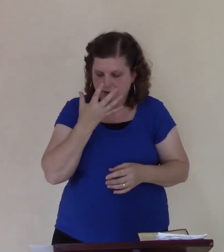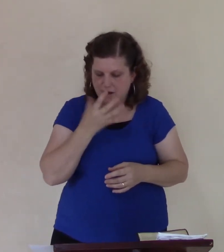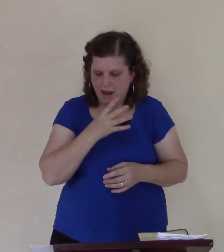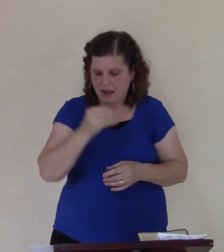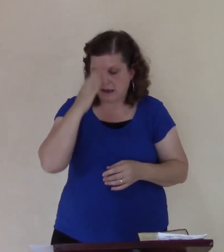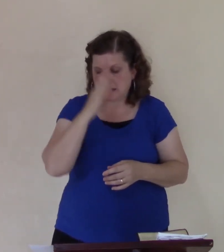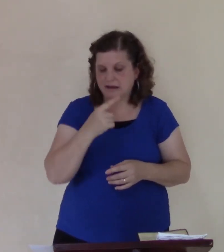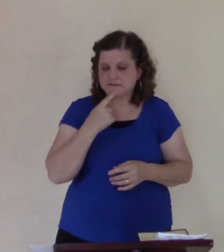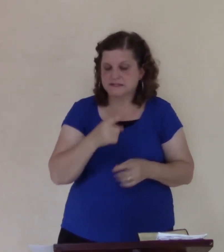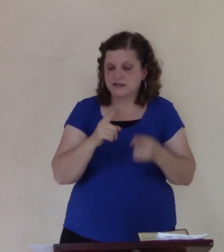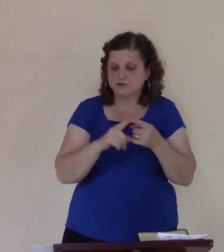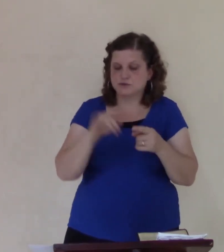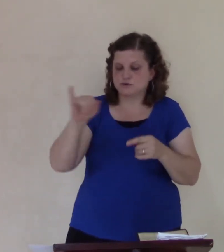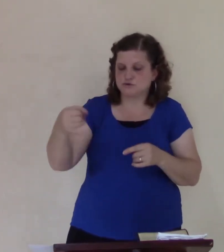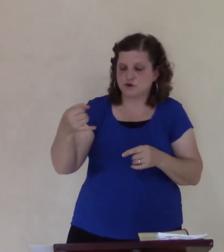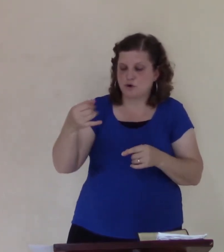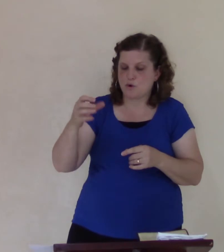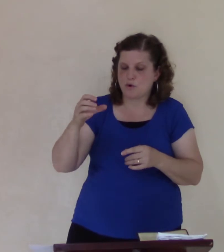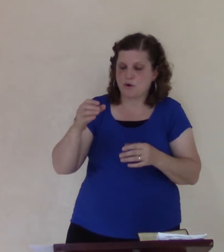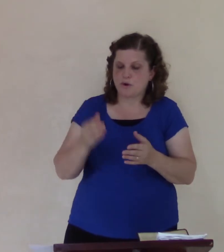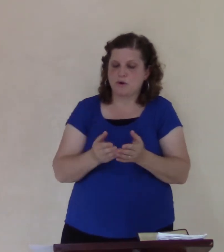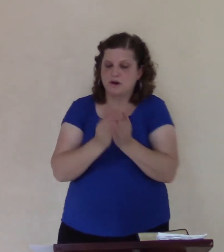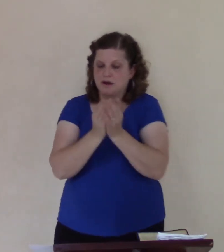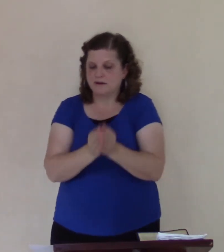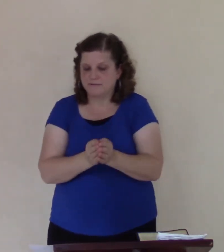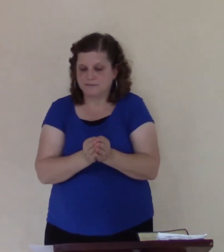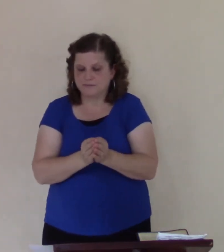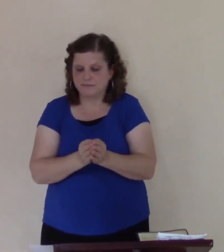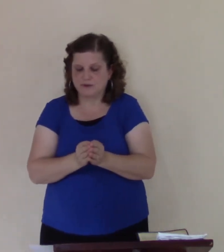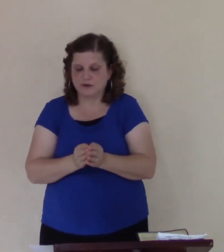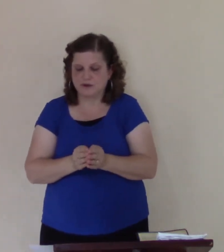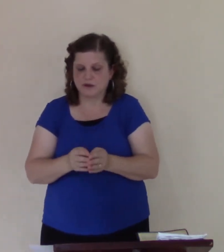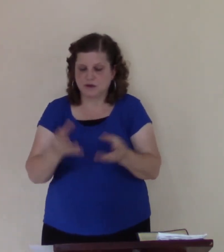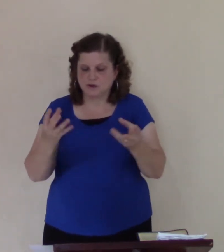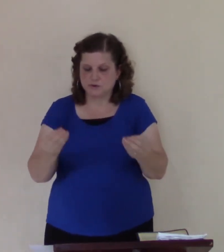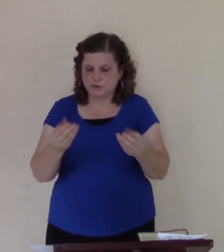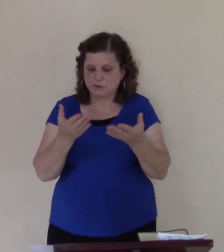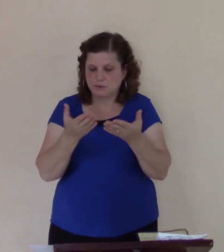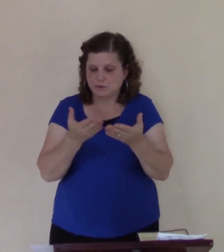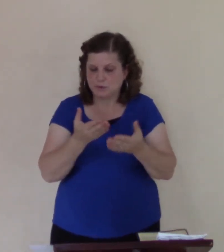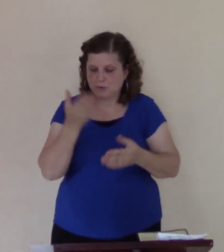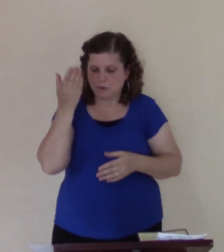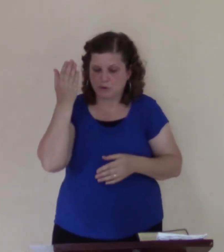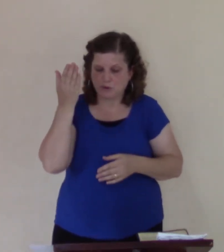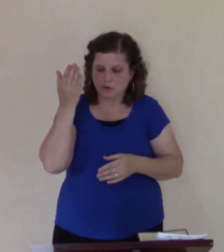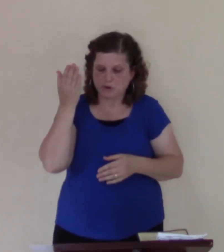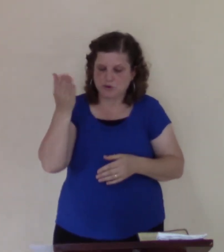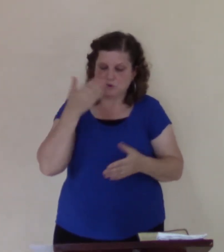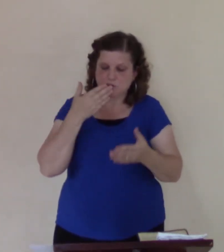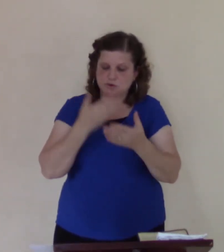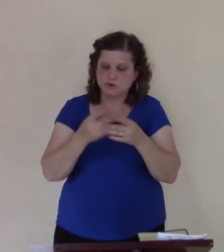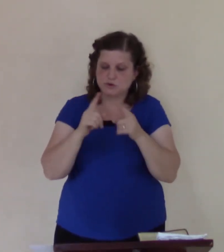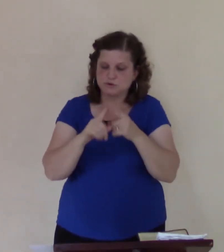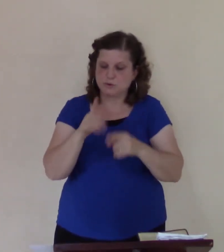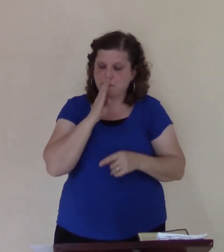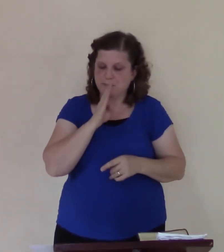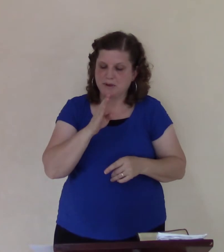And God said to Jonah, doest thou well to be angry for the Lord? And he said, I do well to be angry, even unto them.